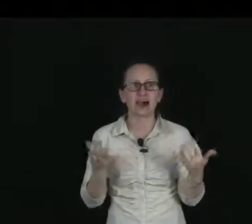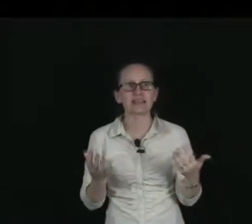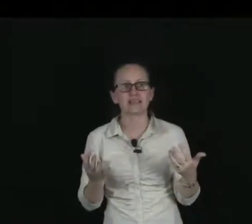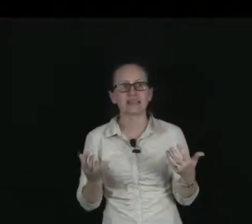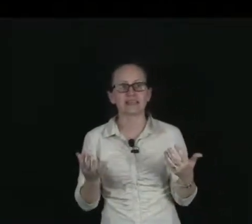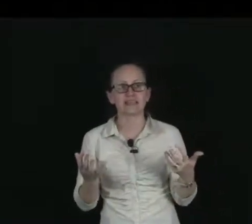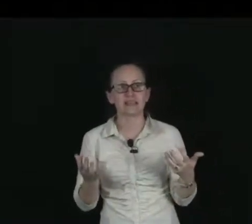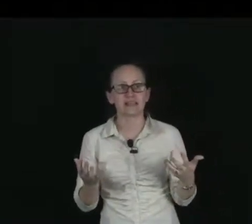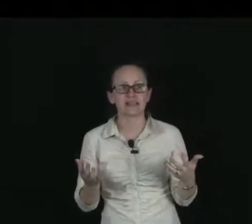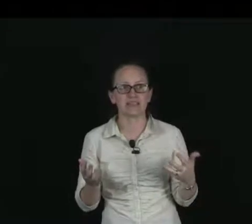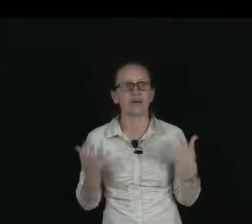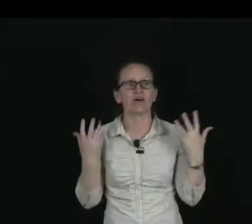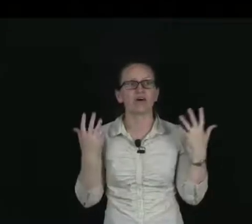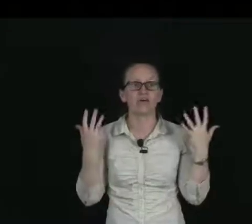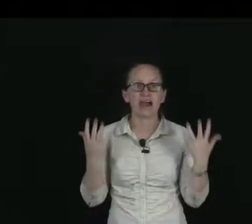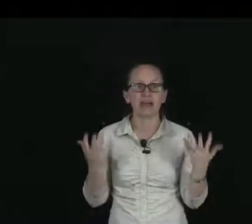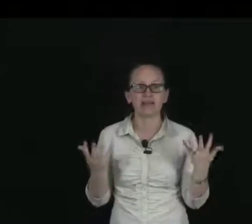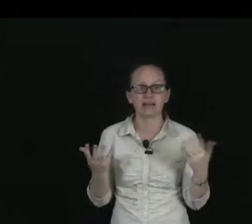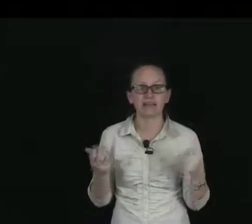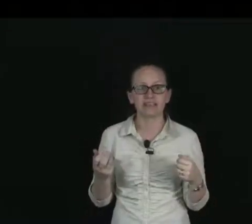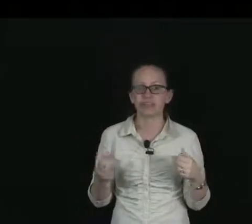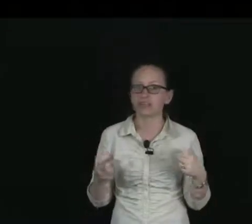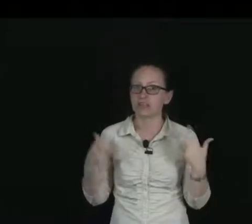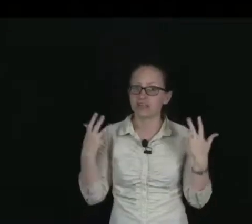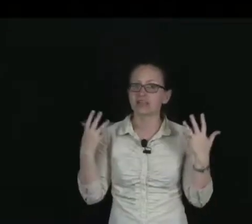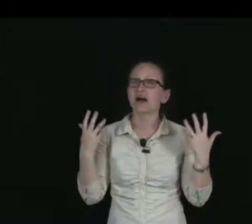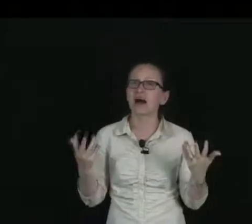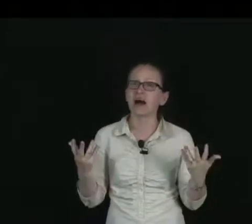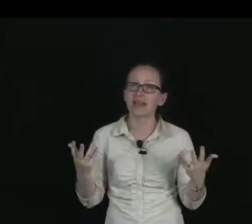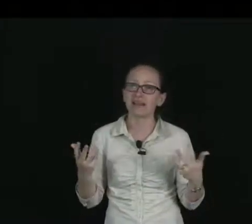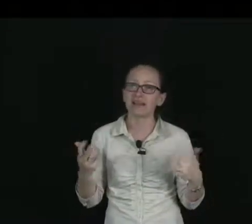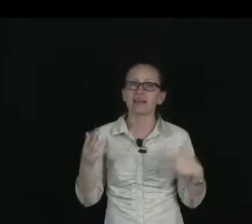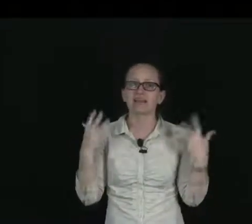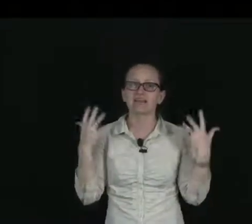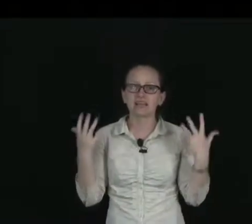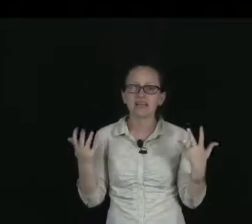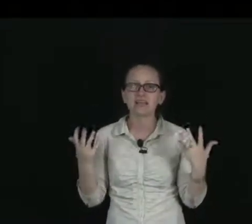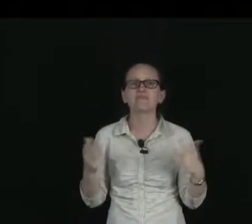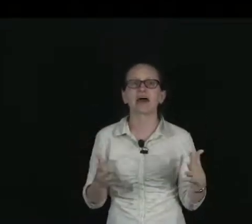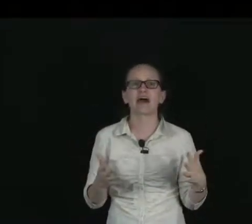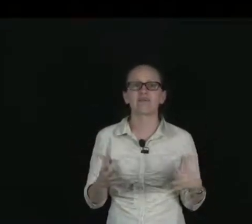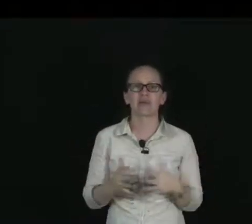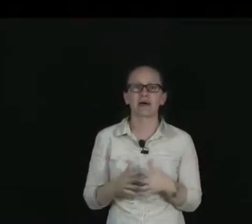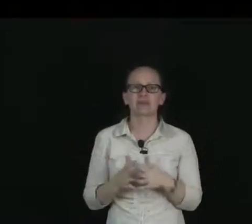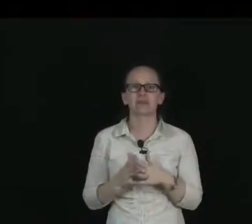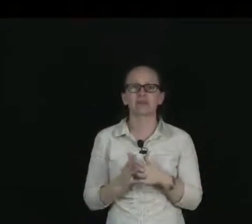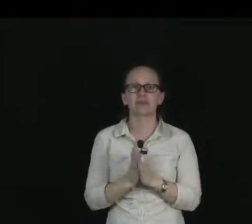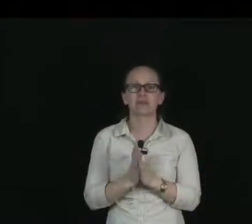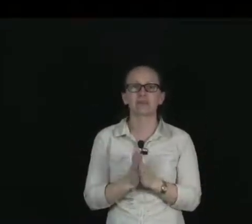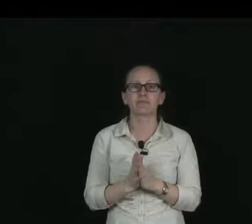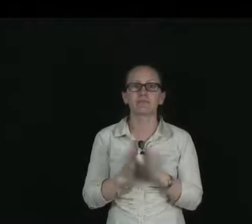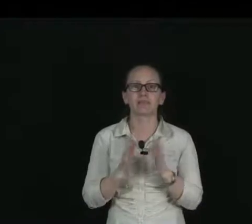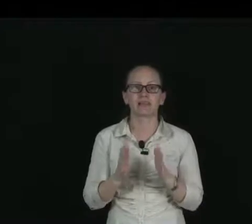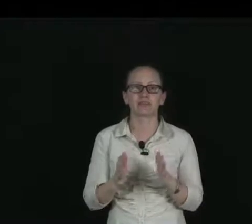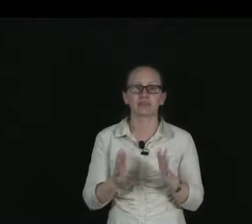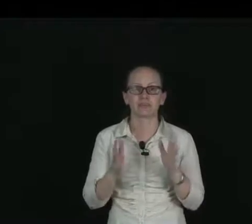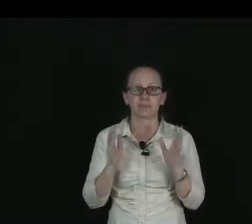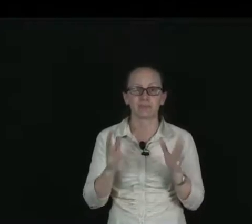ionizing ability of alpha radiation is high. It's easy for alpha particles to remove electrons from